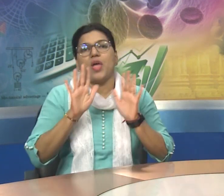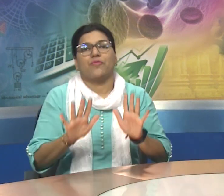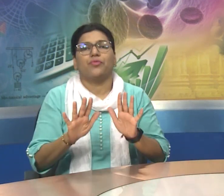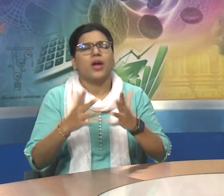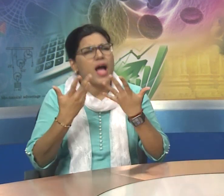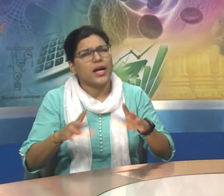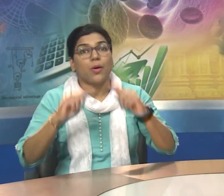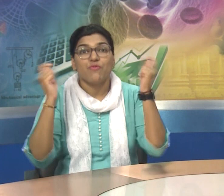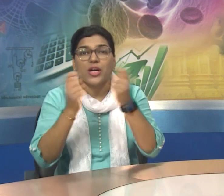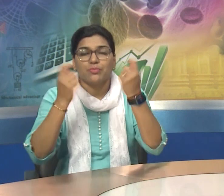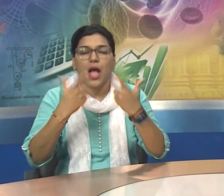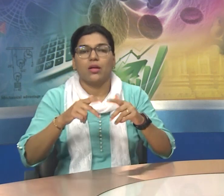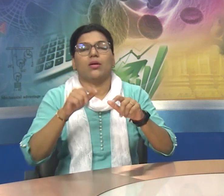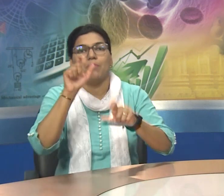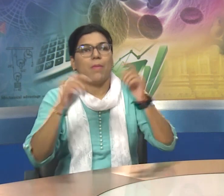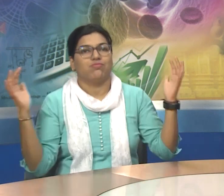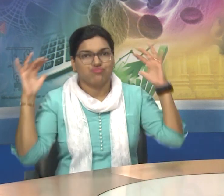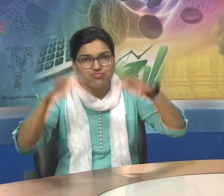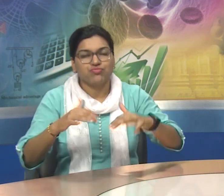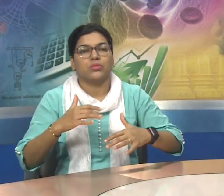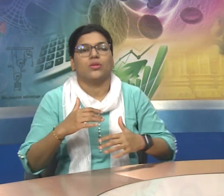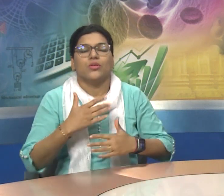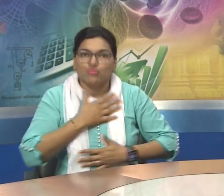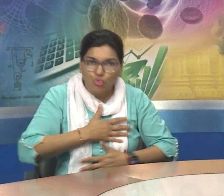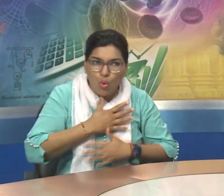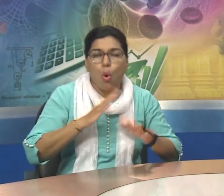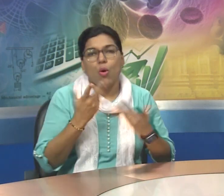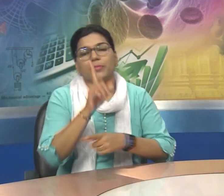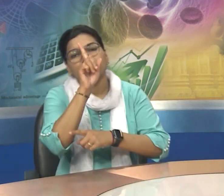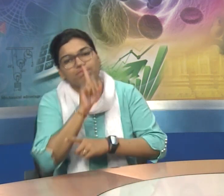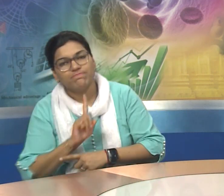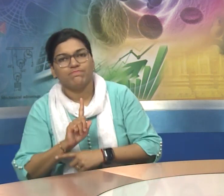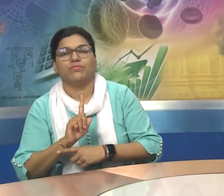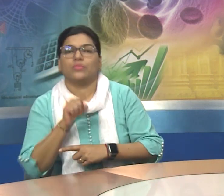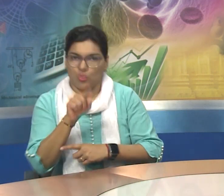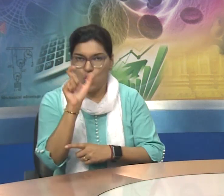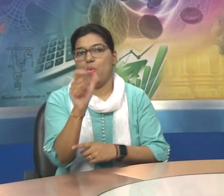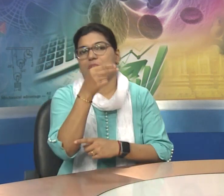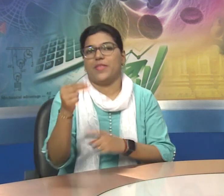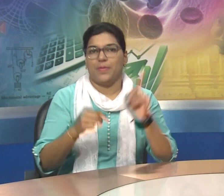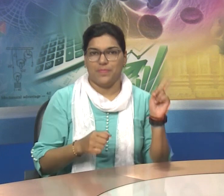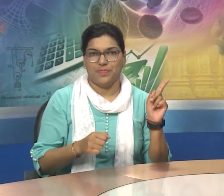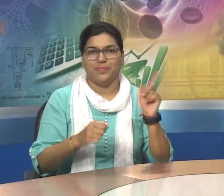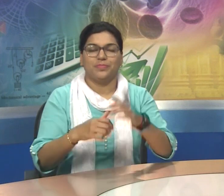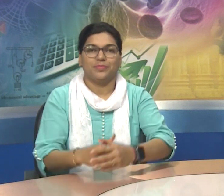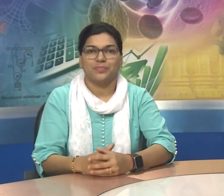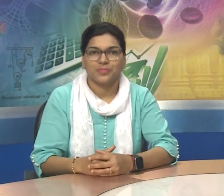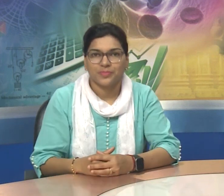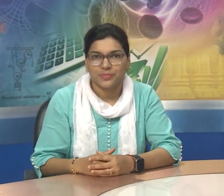We celebrate. We. On death anniversary. We remember them. Holding a